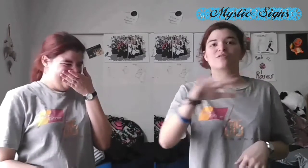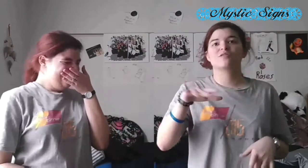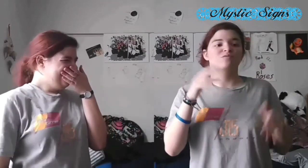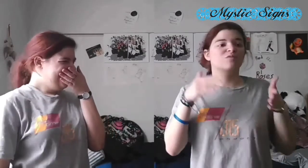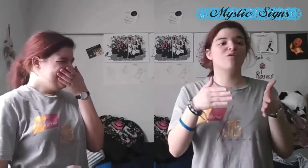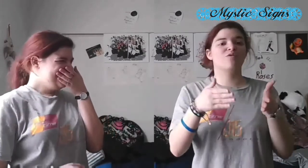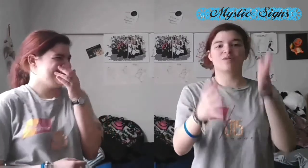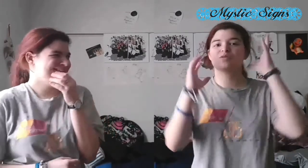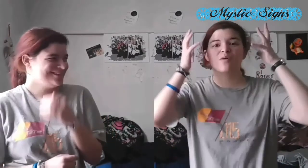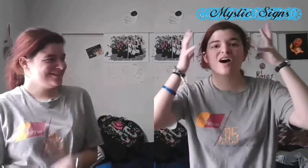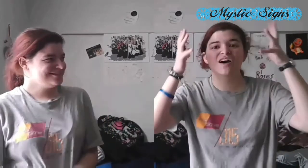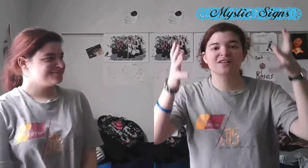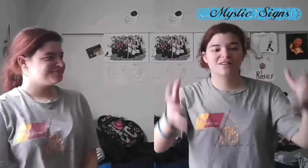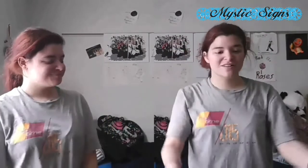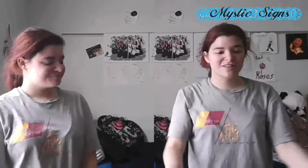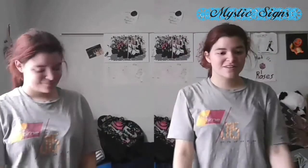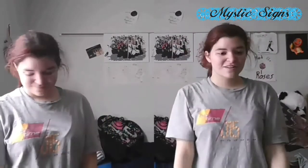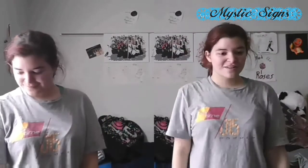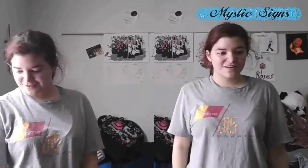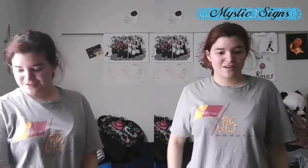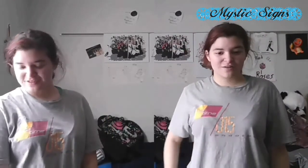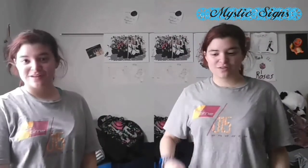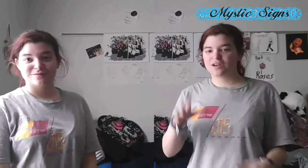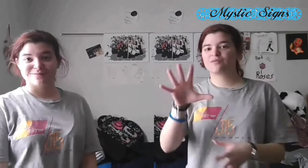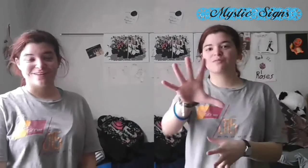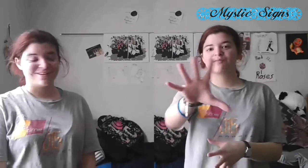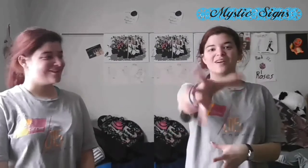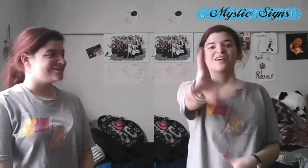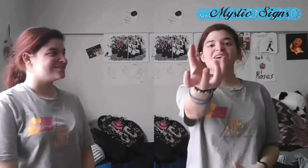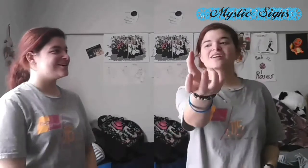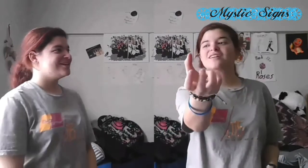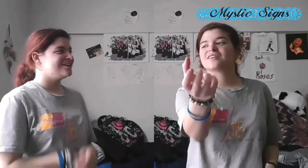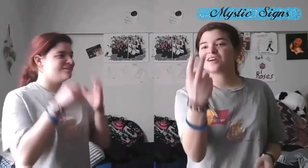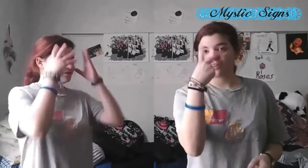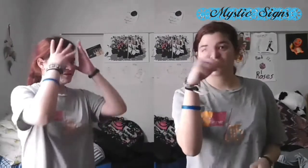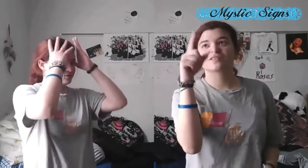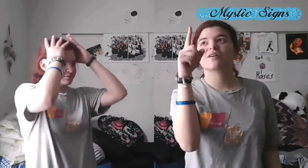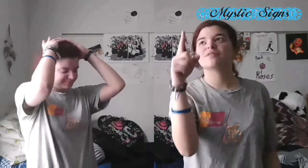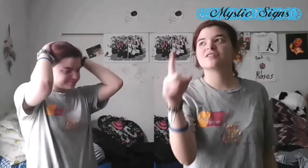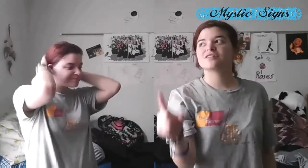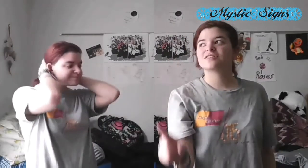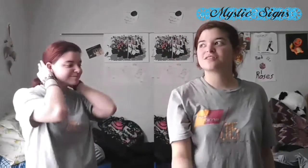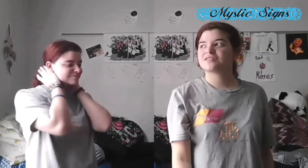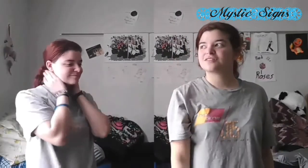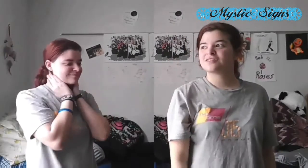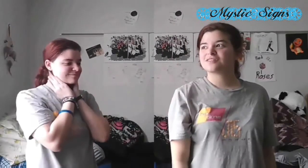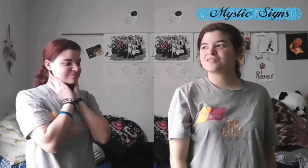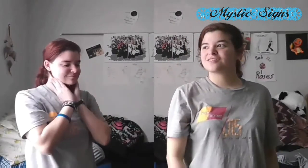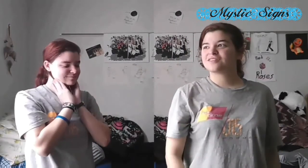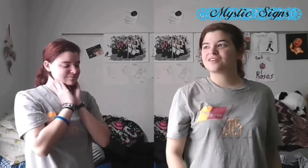road went wild, I reached out with my hand, and looked up, and